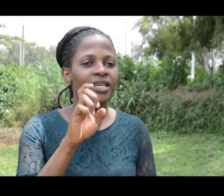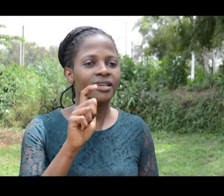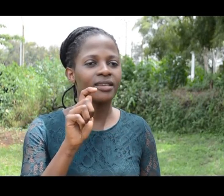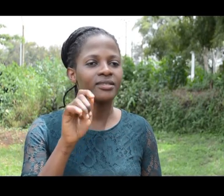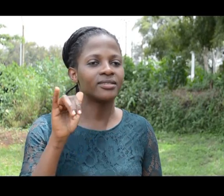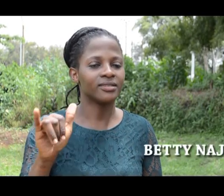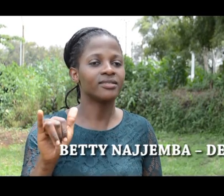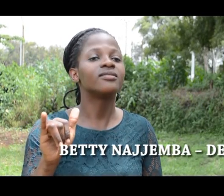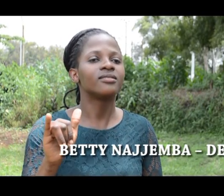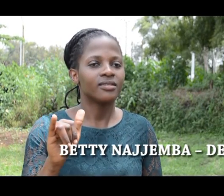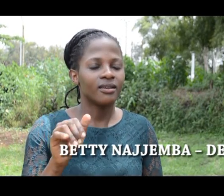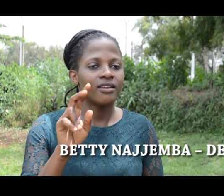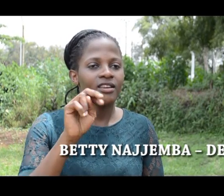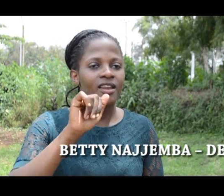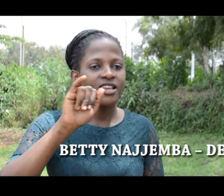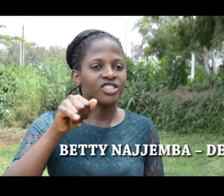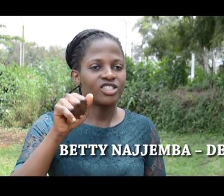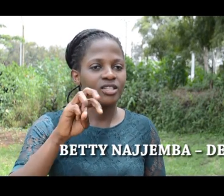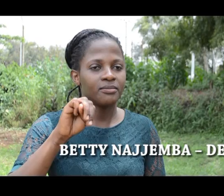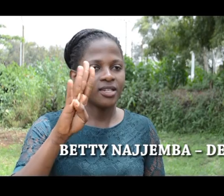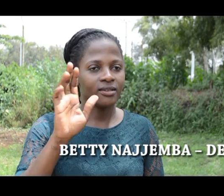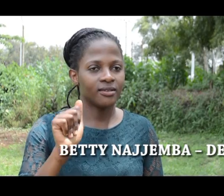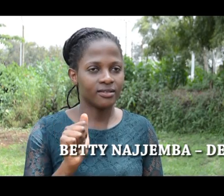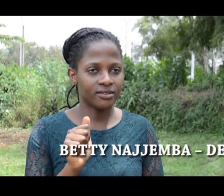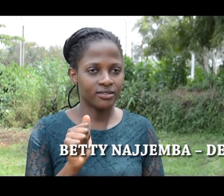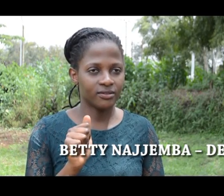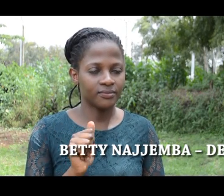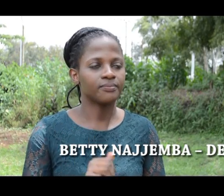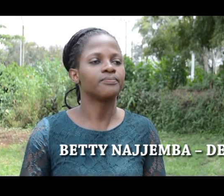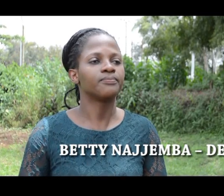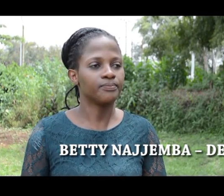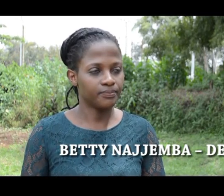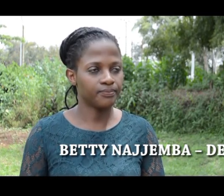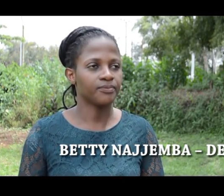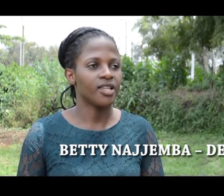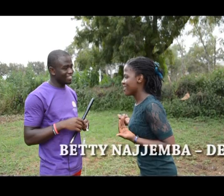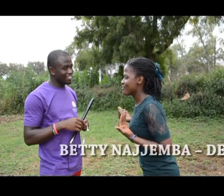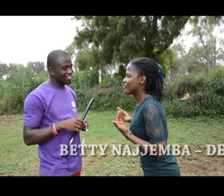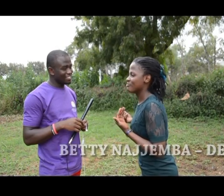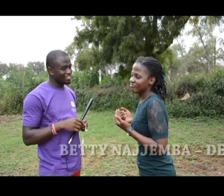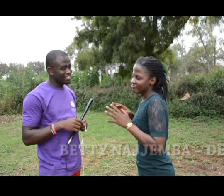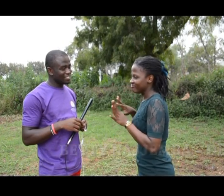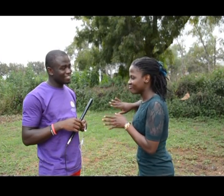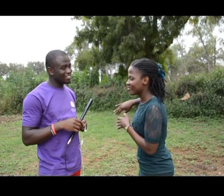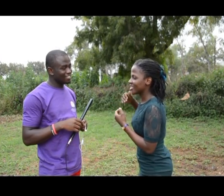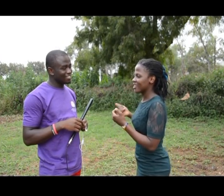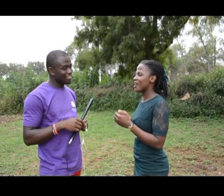My name is Betty Najemba. Well, the challenges that I've gotten as a person,